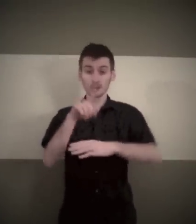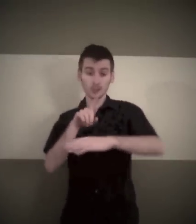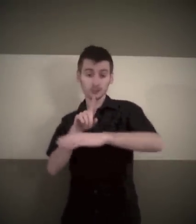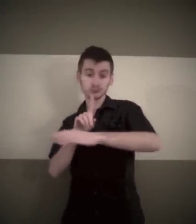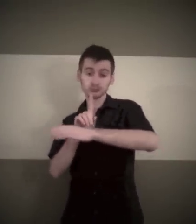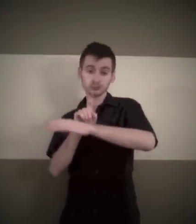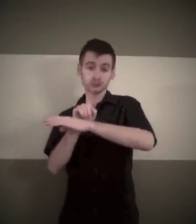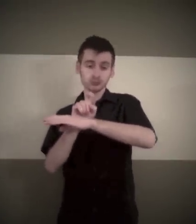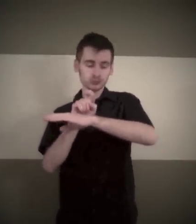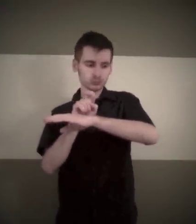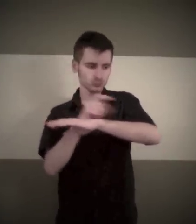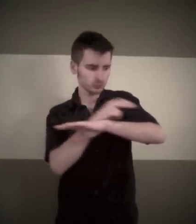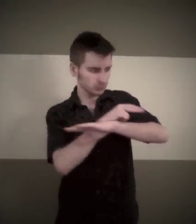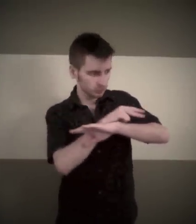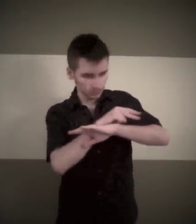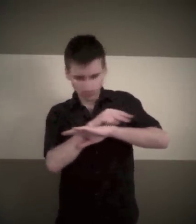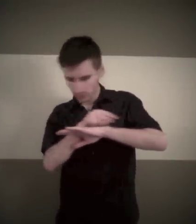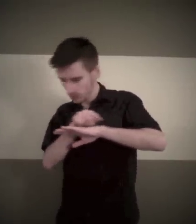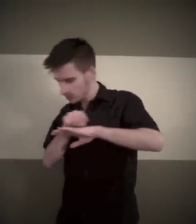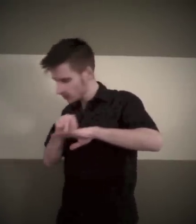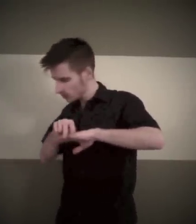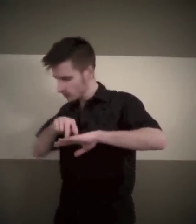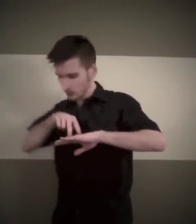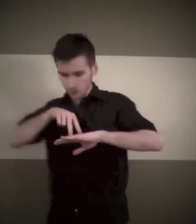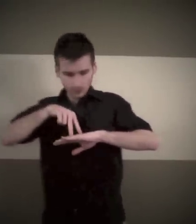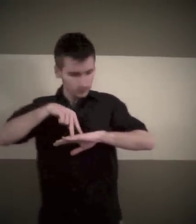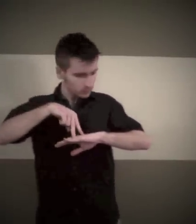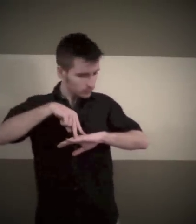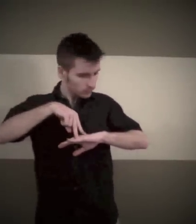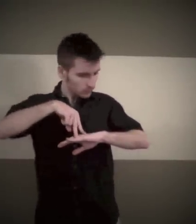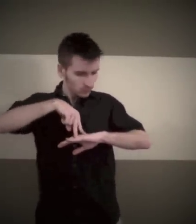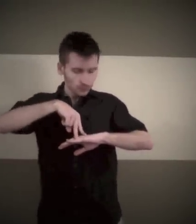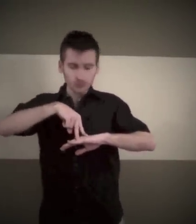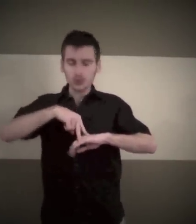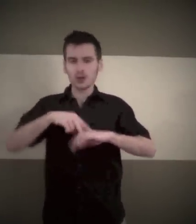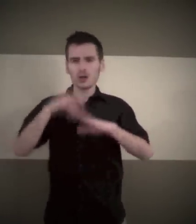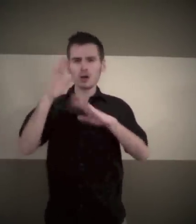Hope when you take that jump, you don't feel the fall